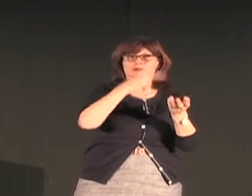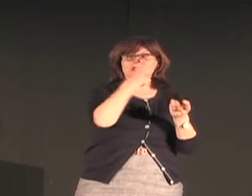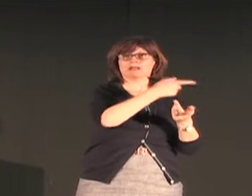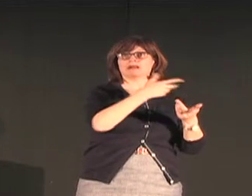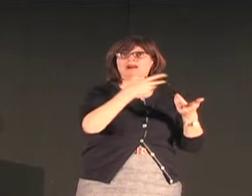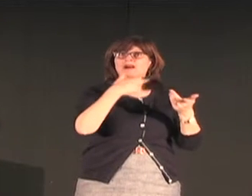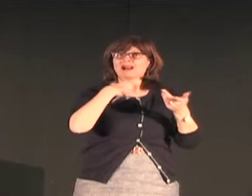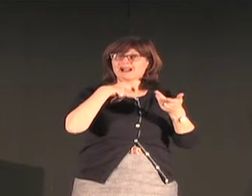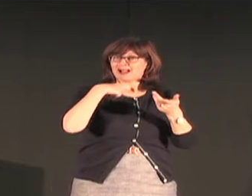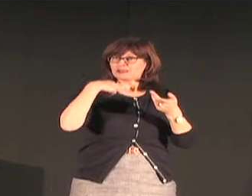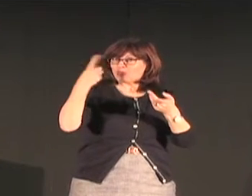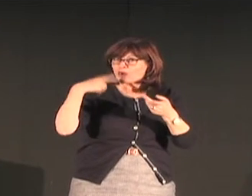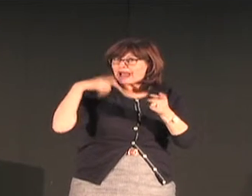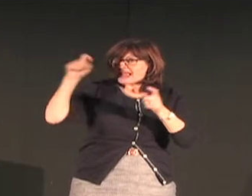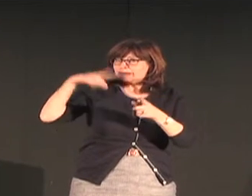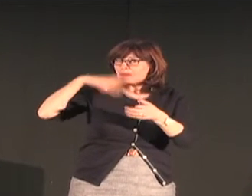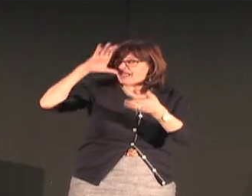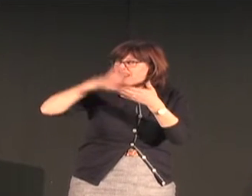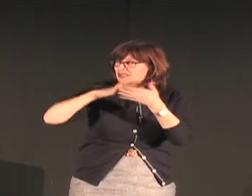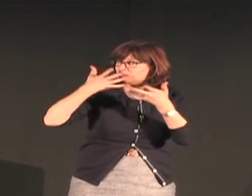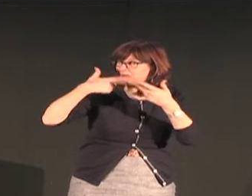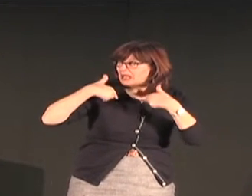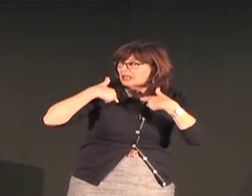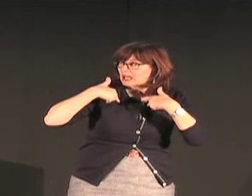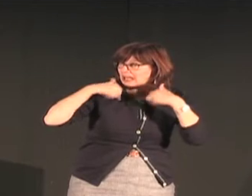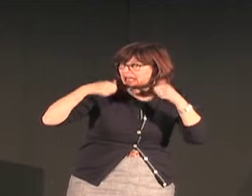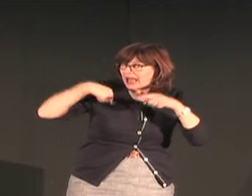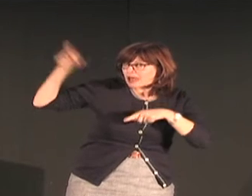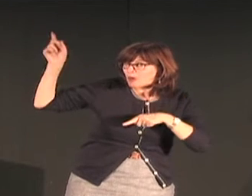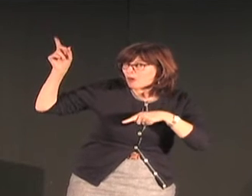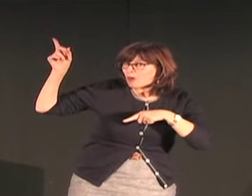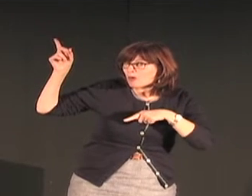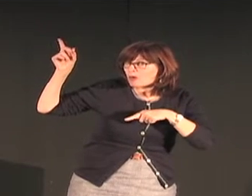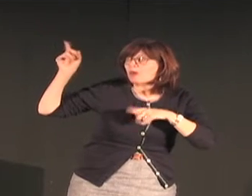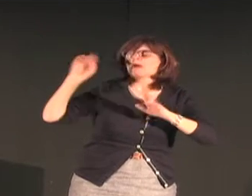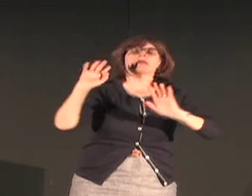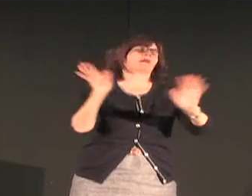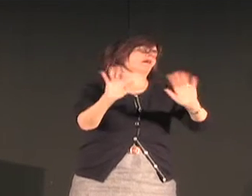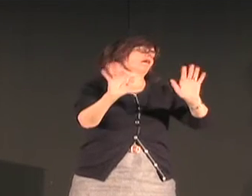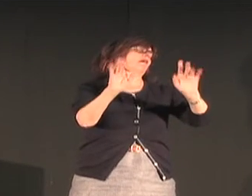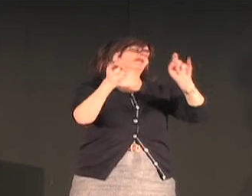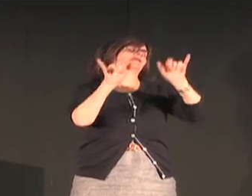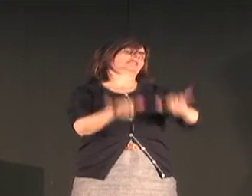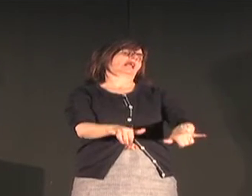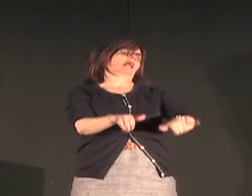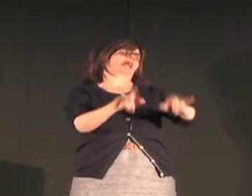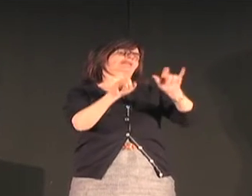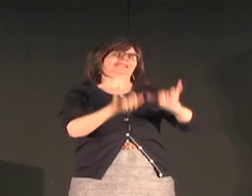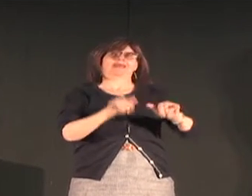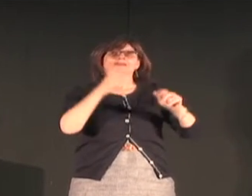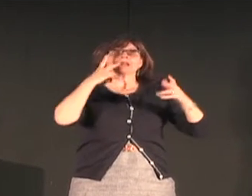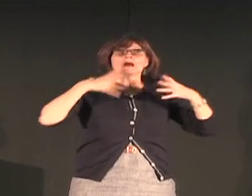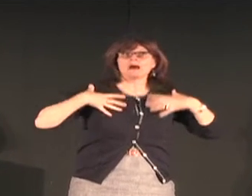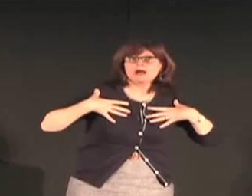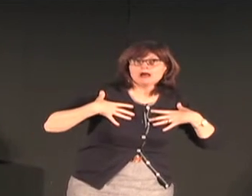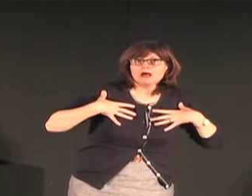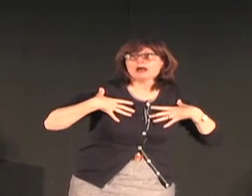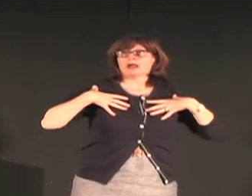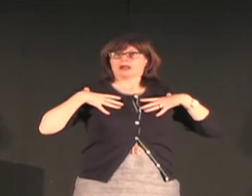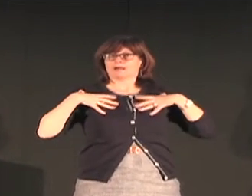the rhythm is different you know she said I asked my husband can I go and then you know the next part was the body